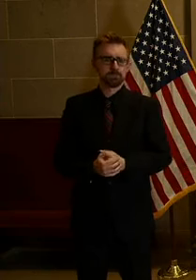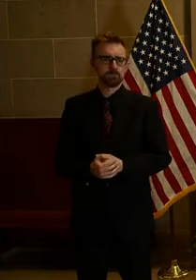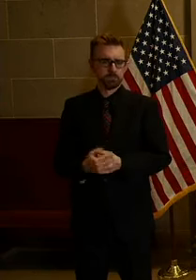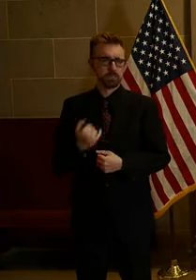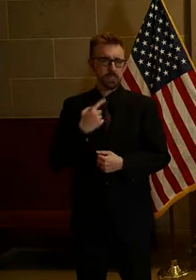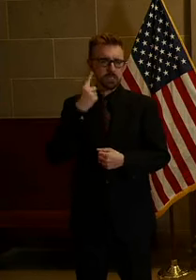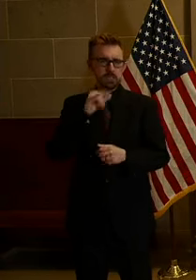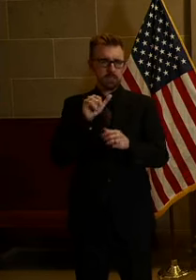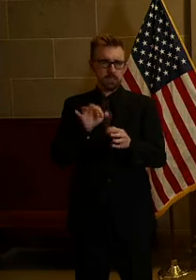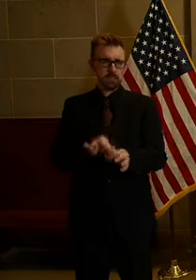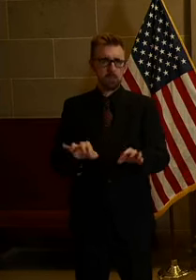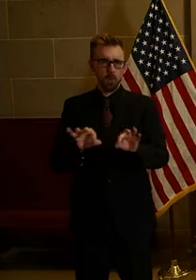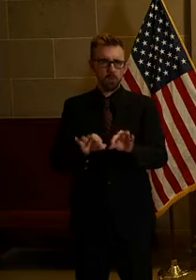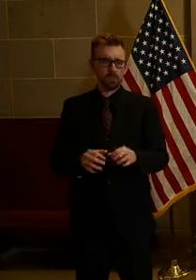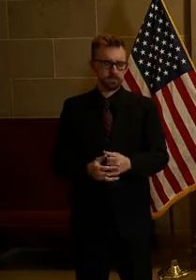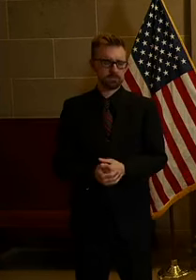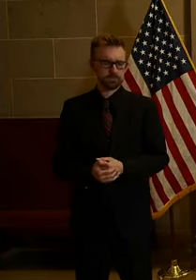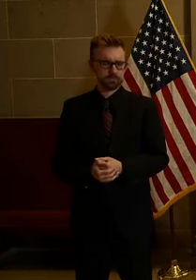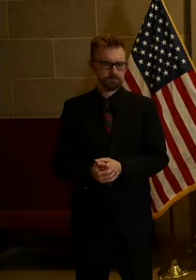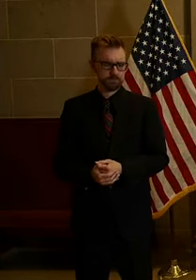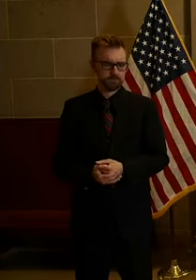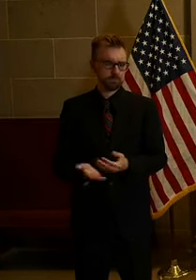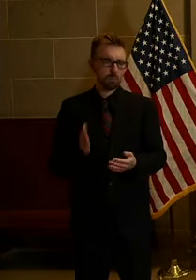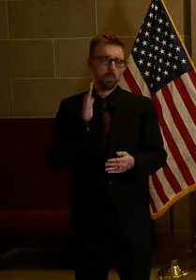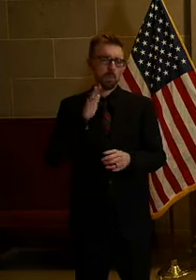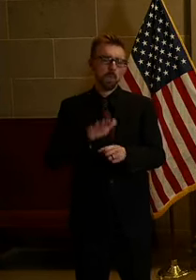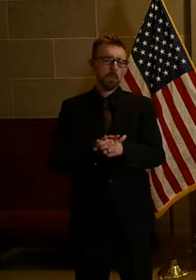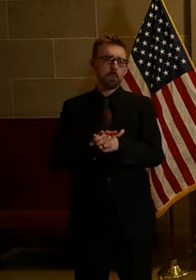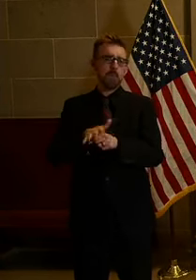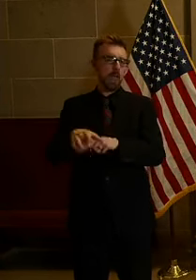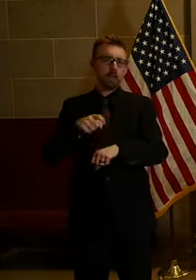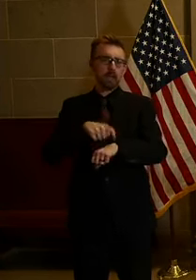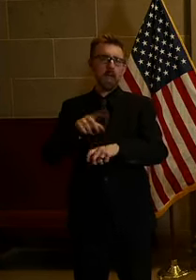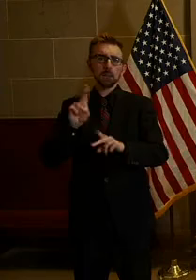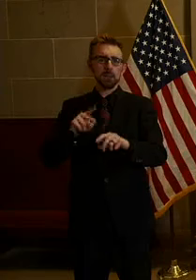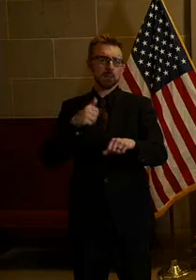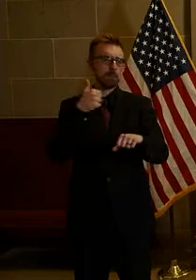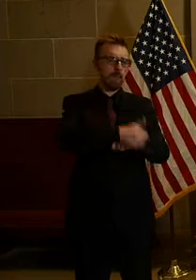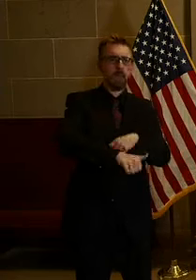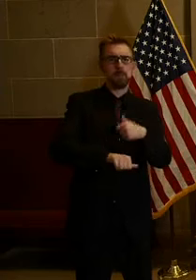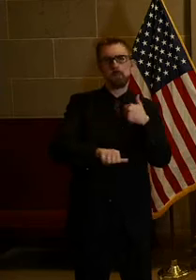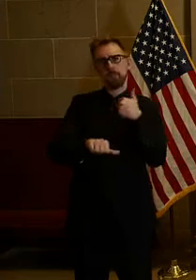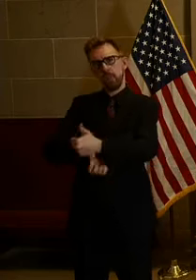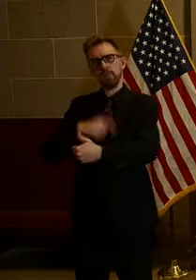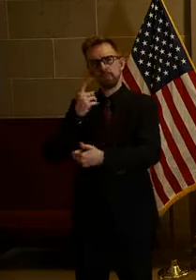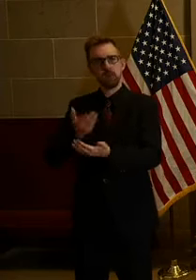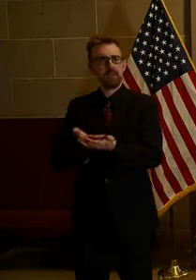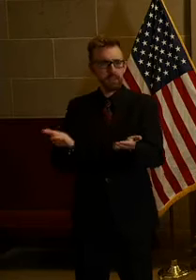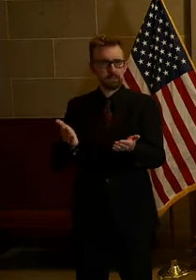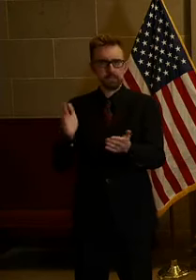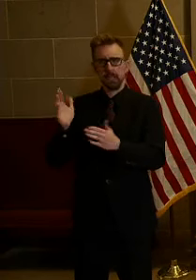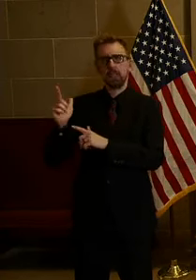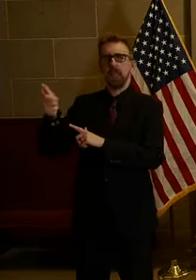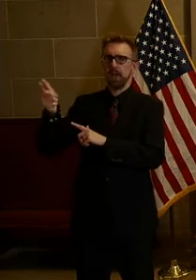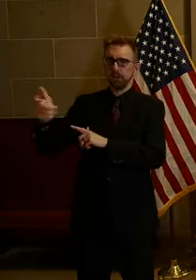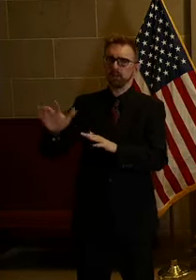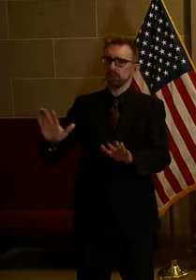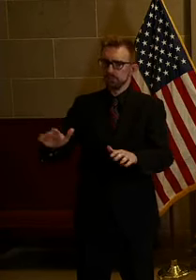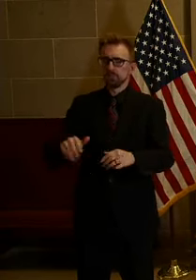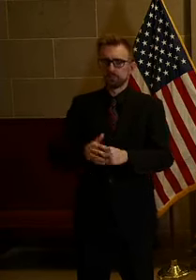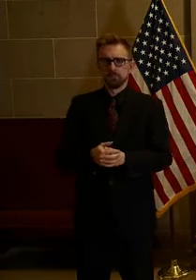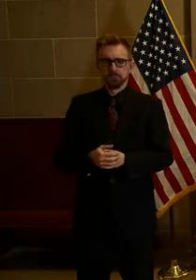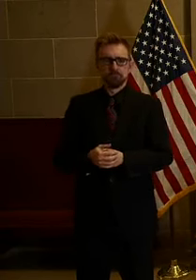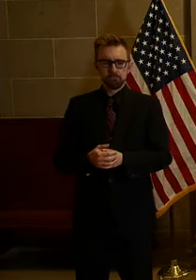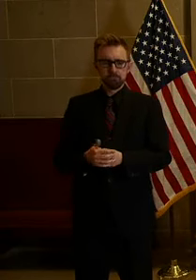I think that's important. You know, it's you know, there's going to be plenty of time for people to blame people for certain things down the road. Everybody will have a